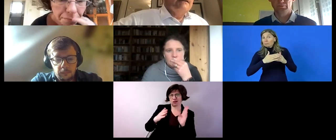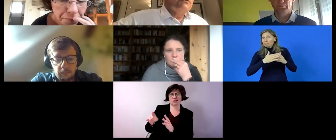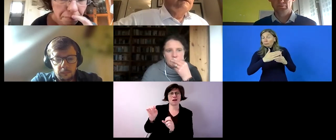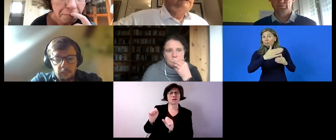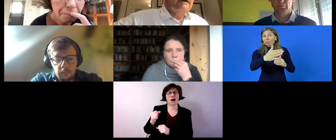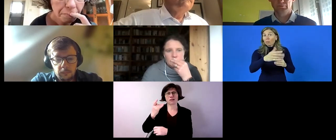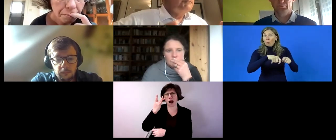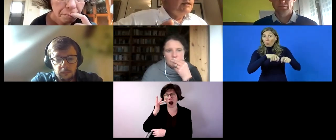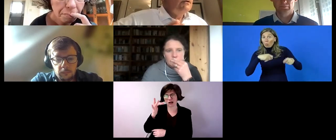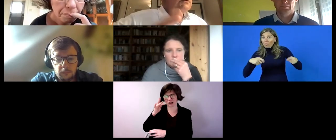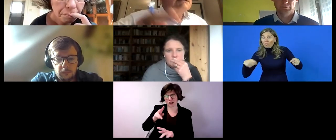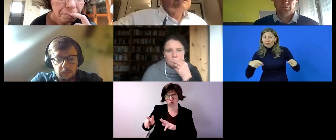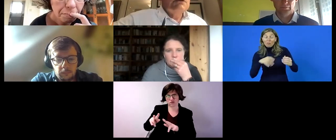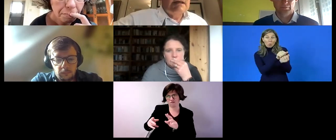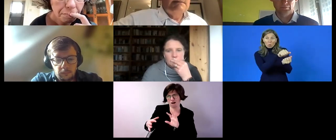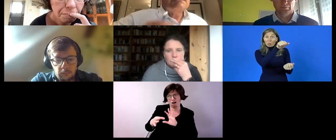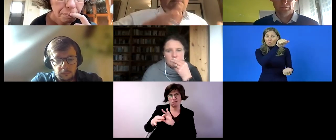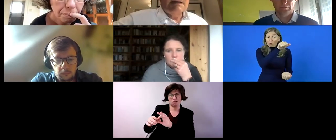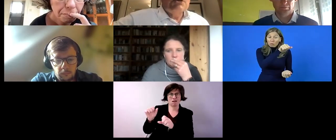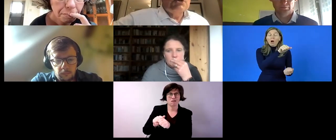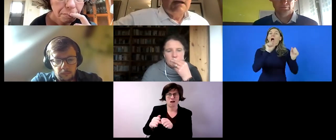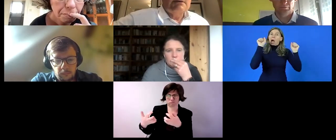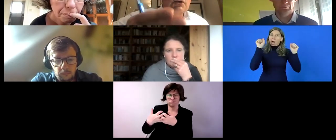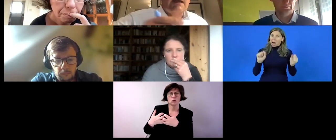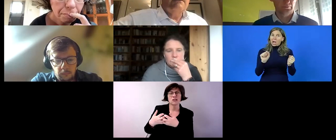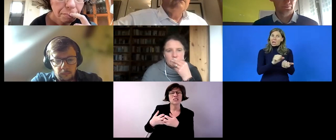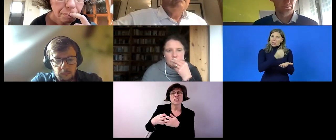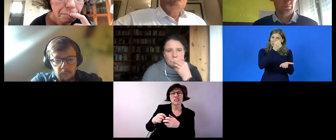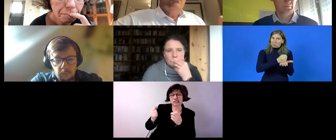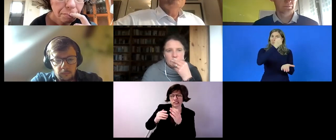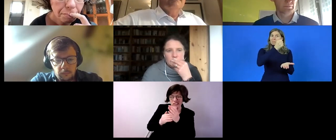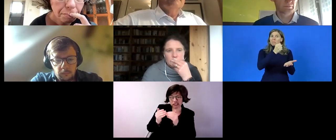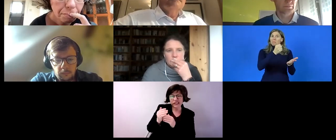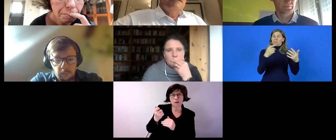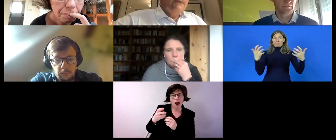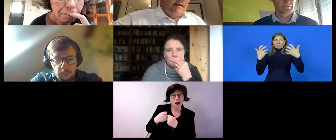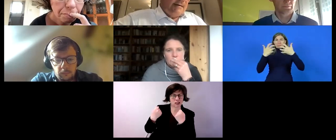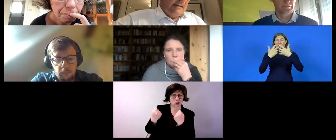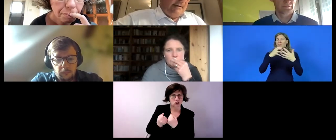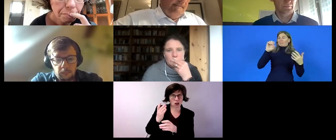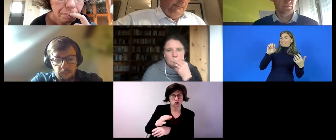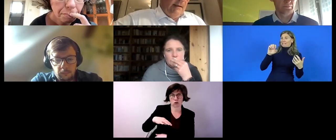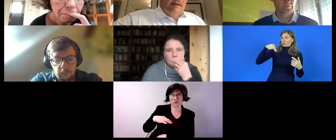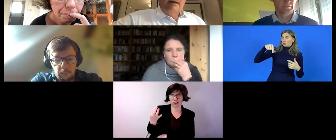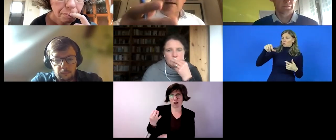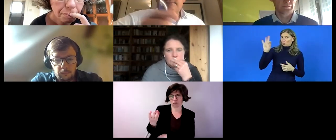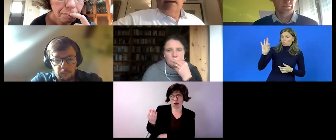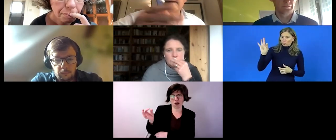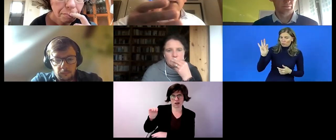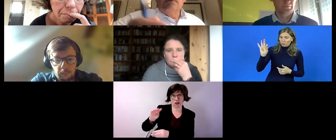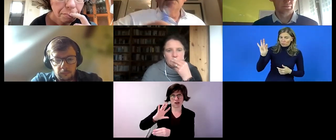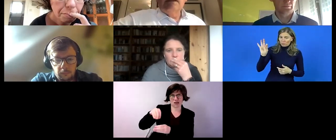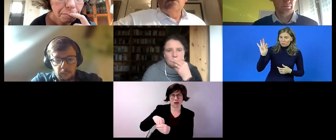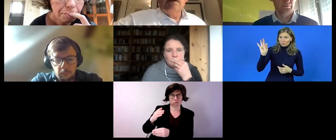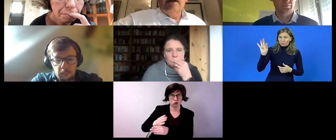be validated according to the eqf and it's something that has been